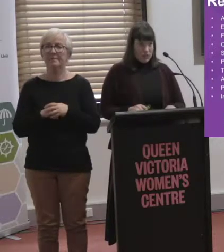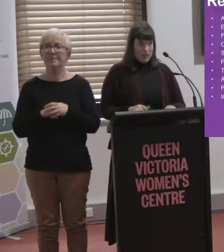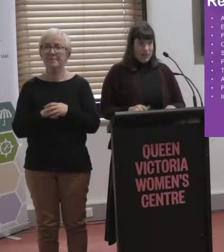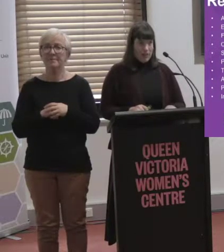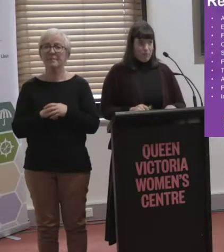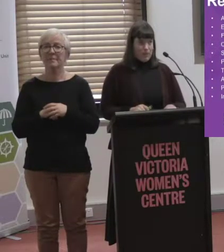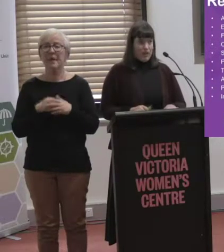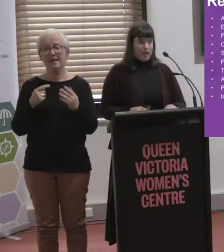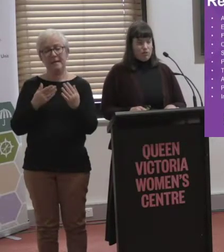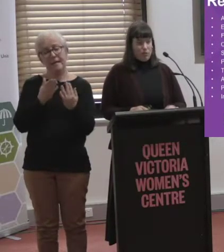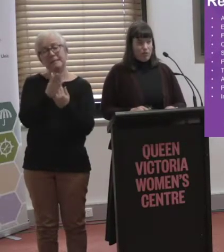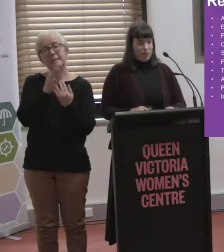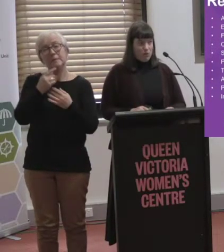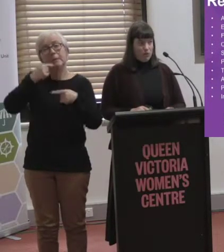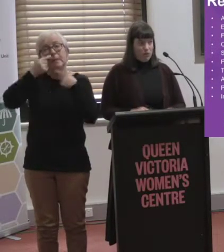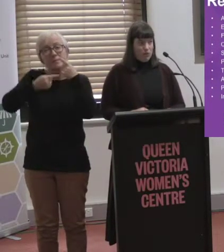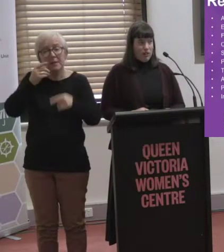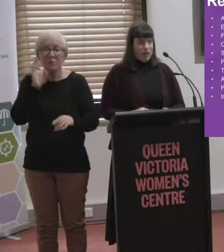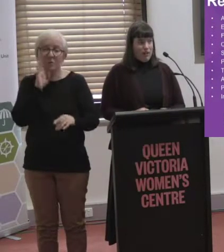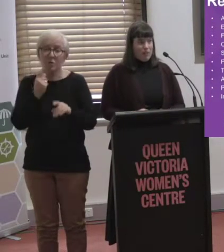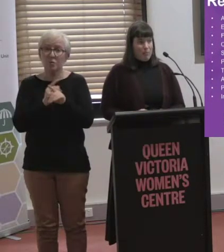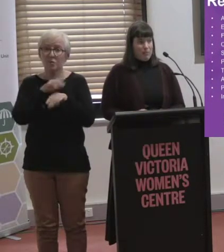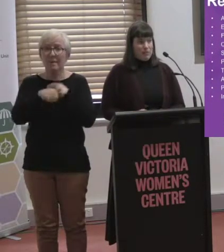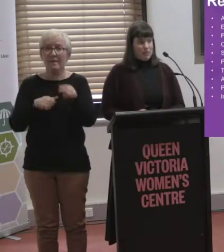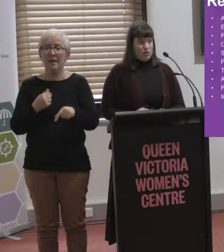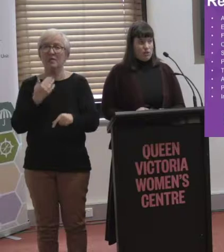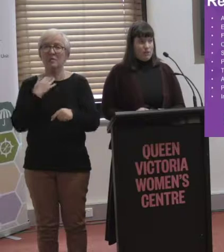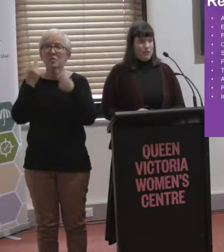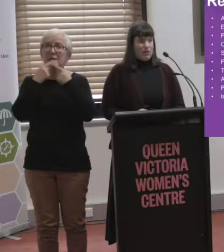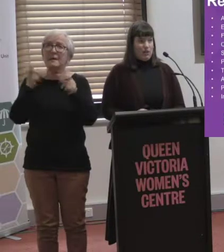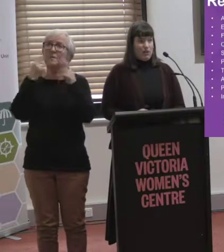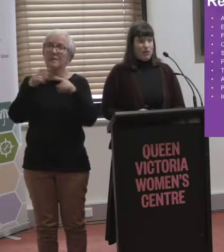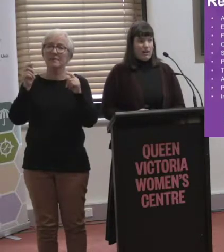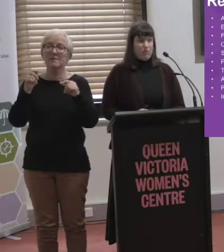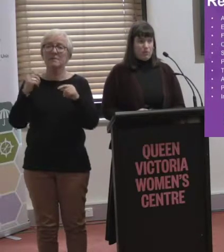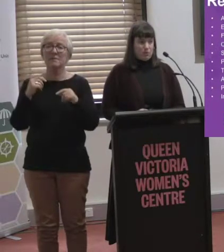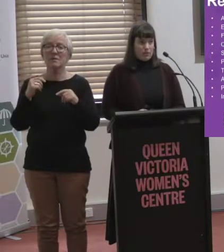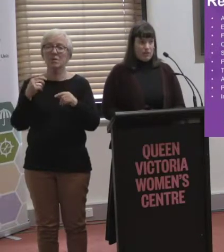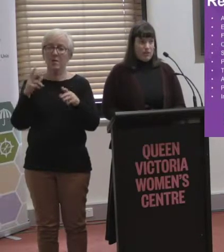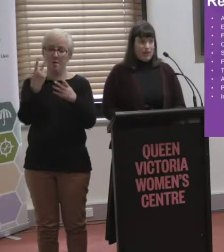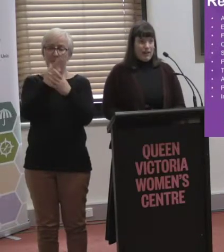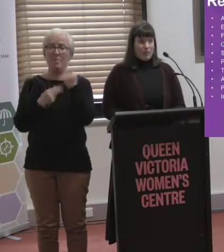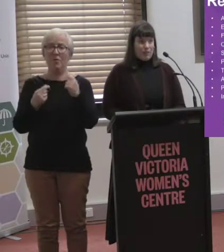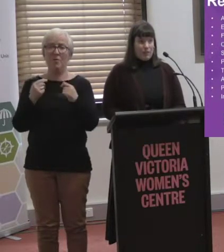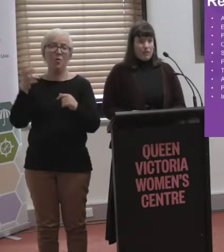information, which I sort of went through before, but obviously always having audio and visual